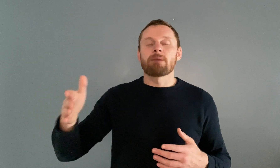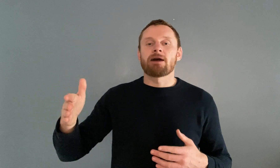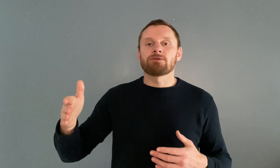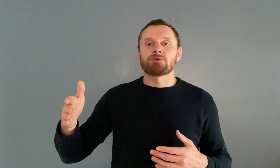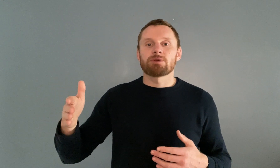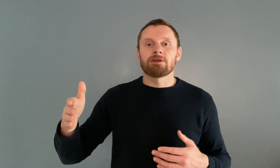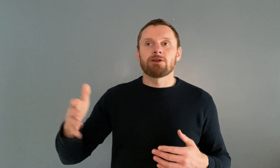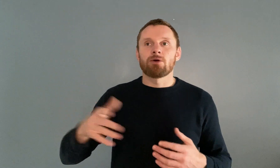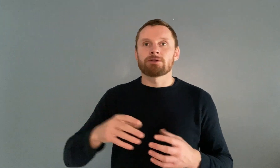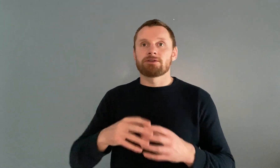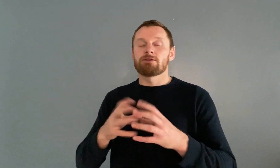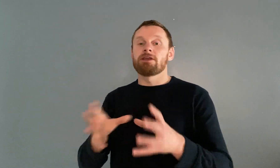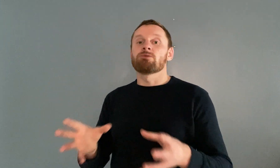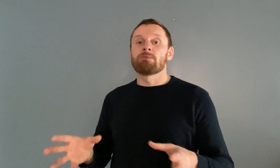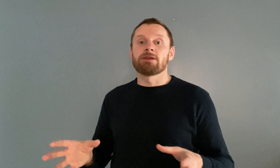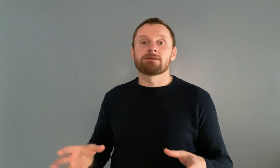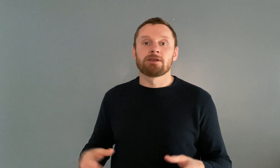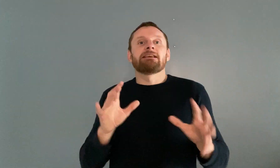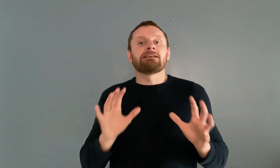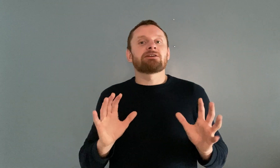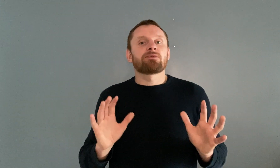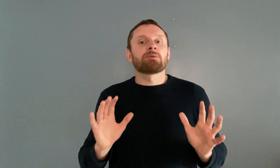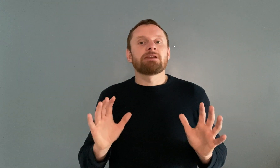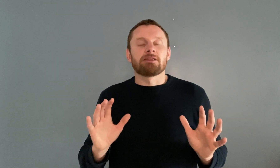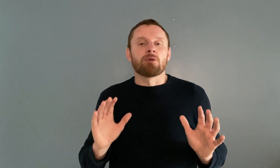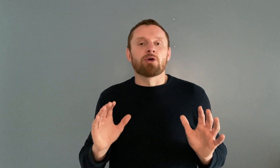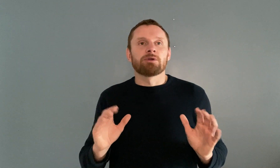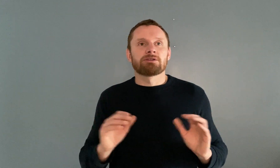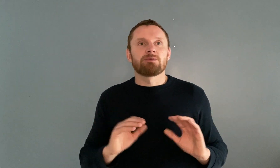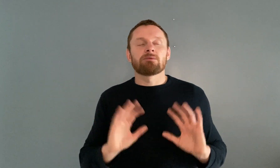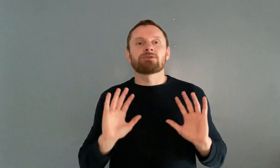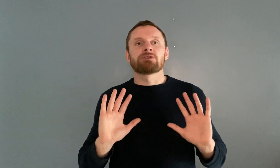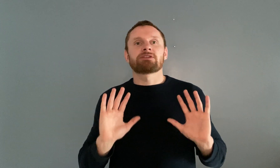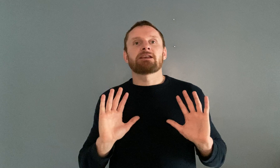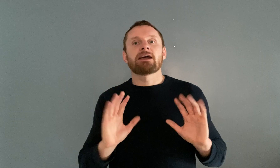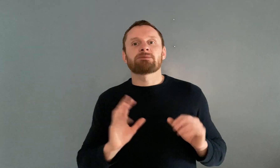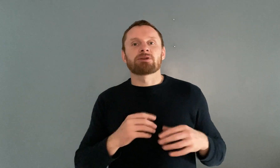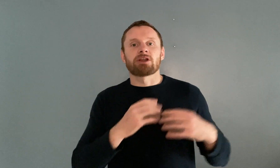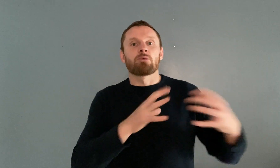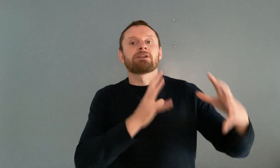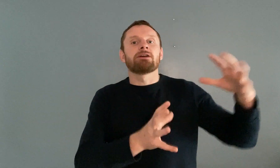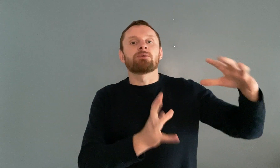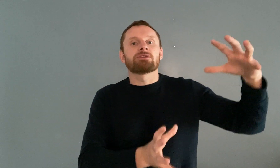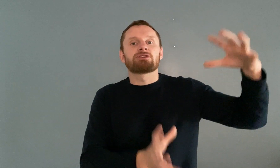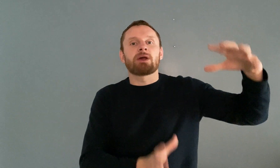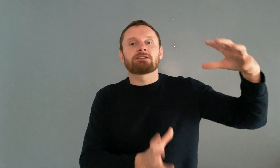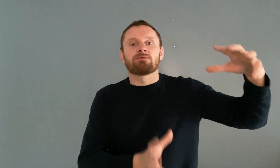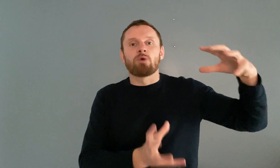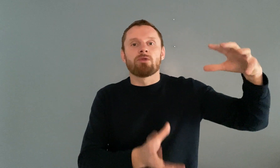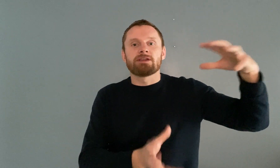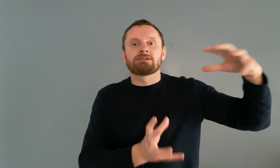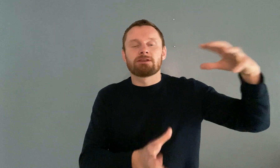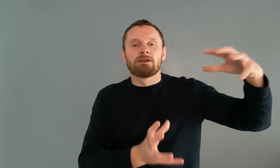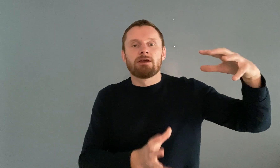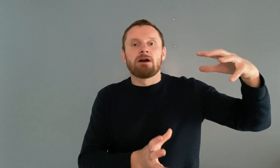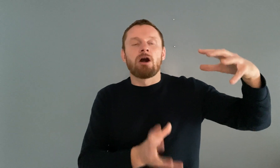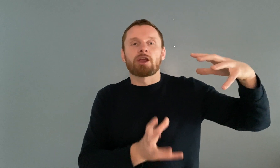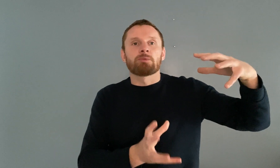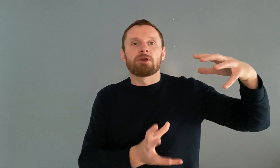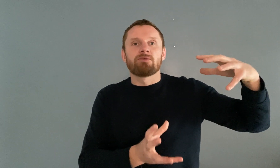boundary in order to keep the peace easier for me in the moment to be able to just say yes because i don't want to deal with the stress of what this argument and